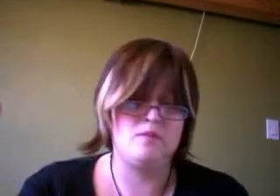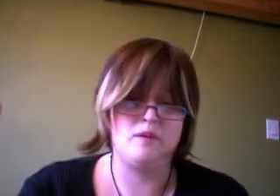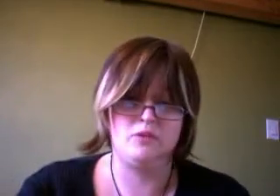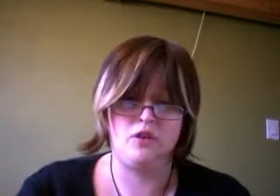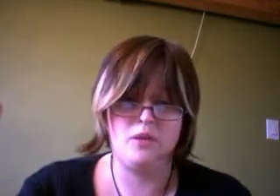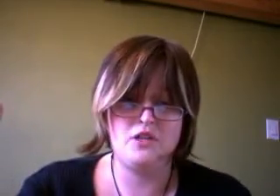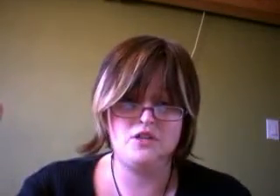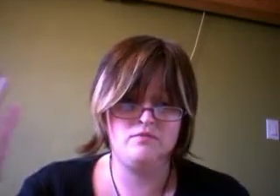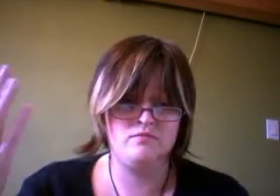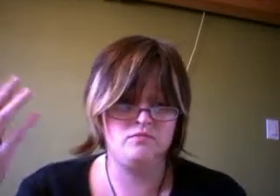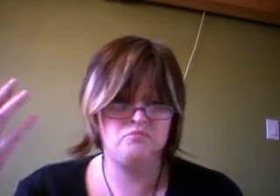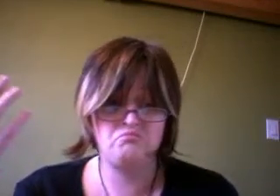people's garbage.